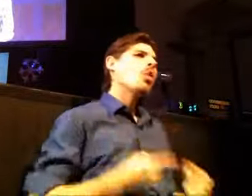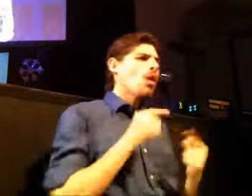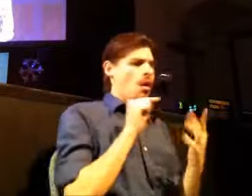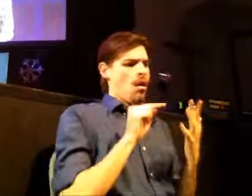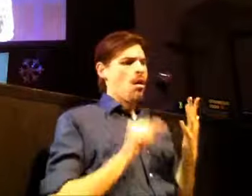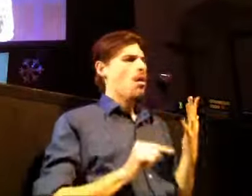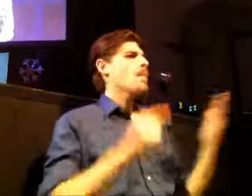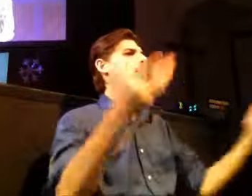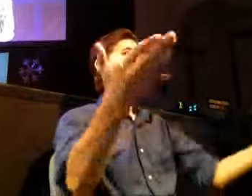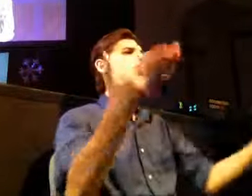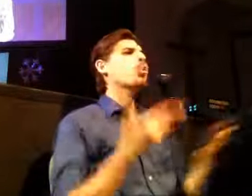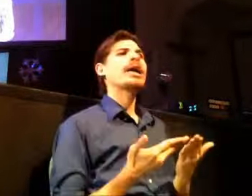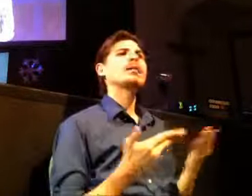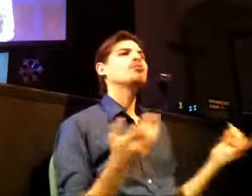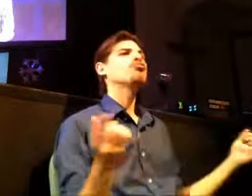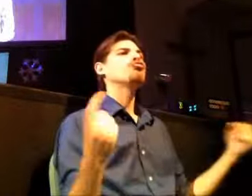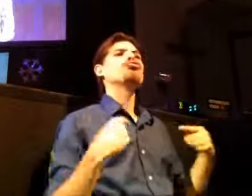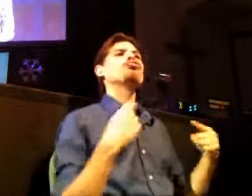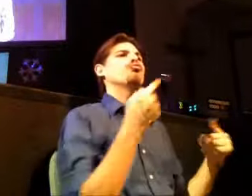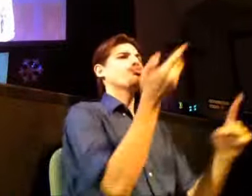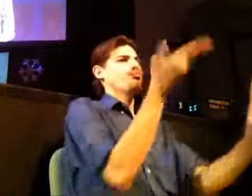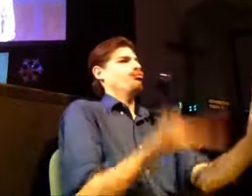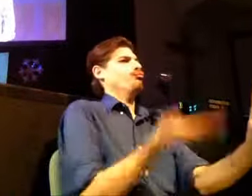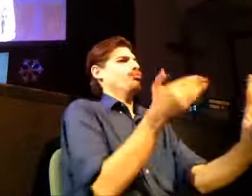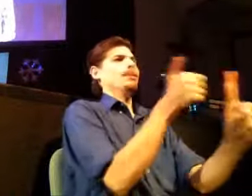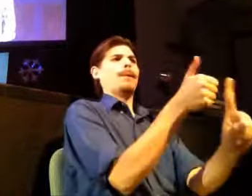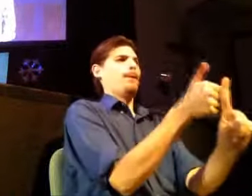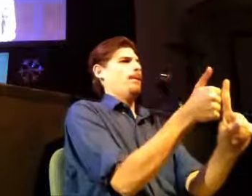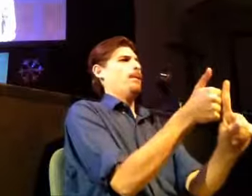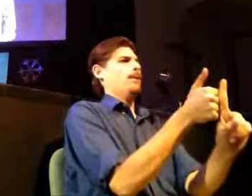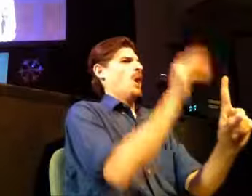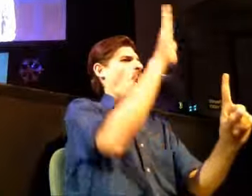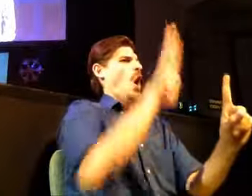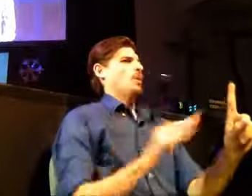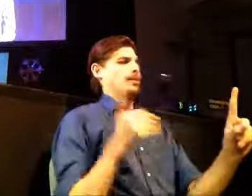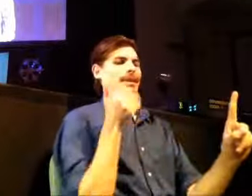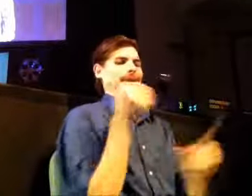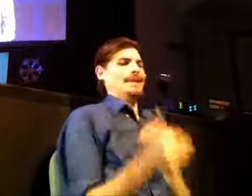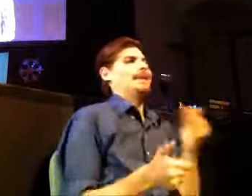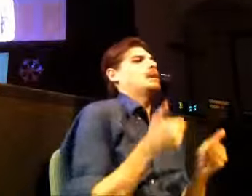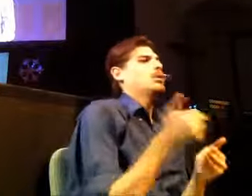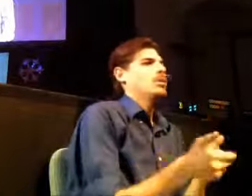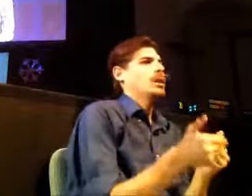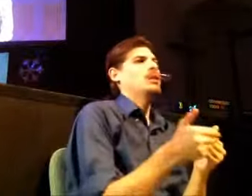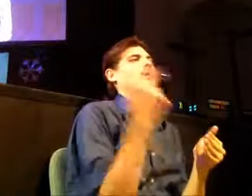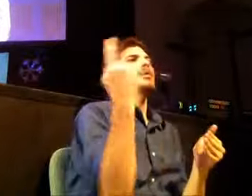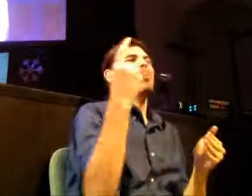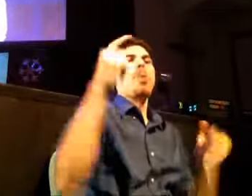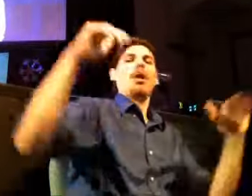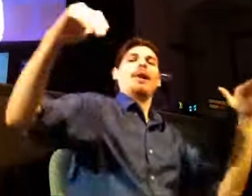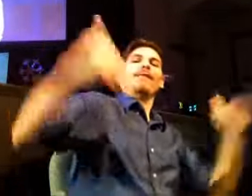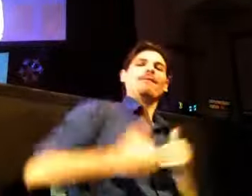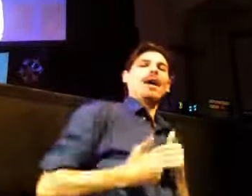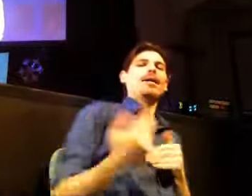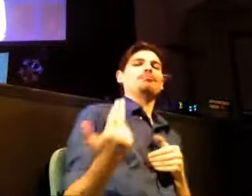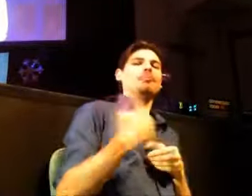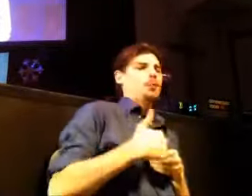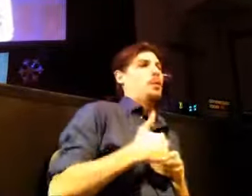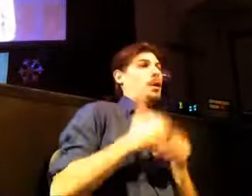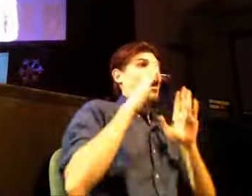series great series to invite someone to come to and be a part of well ushers if you want to go ahead and move forward we're going